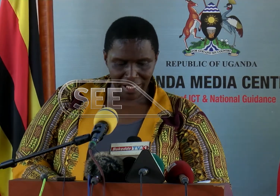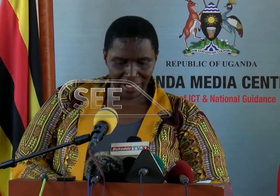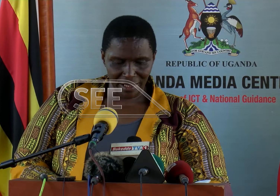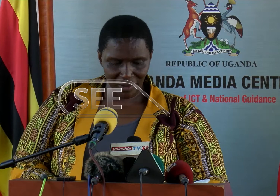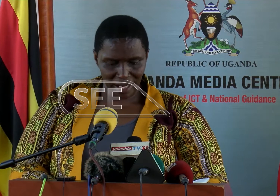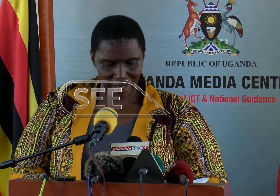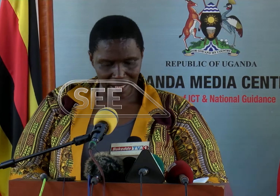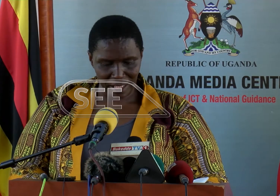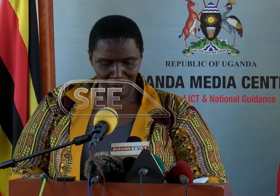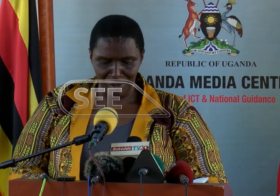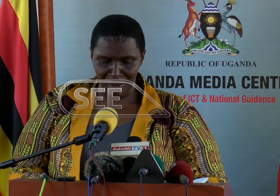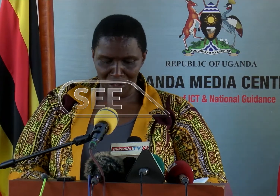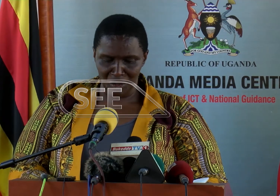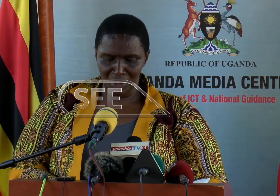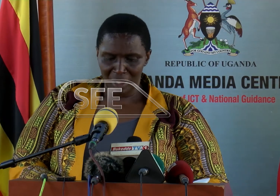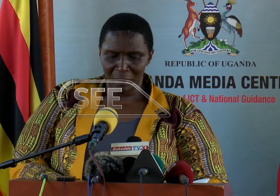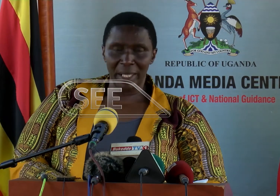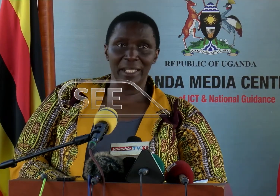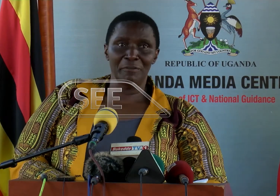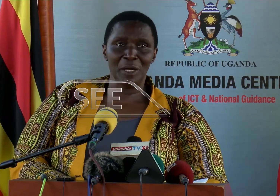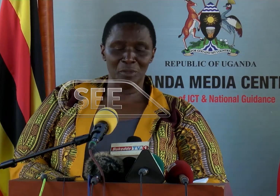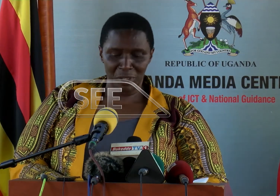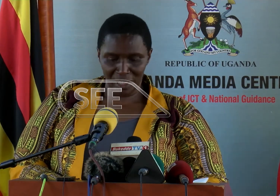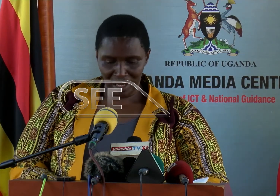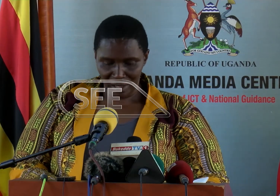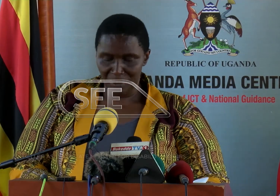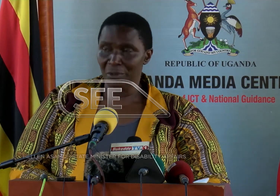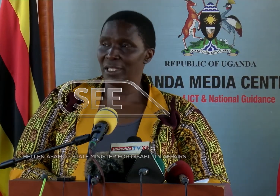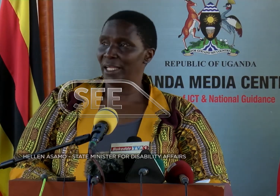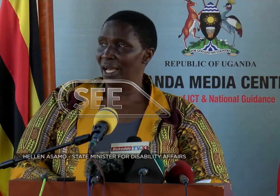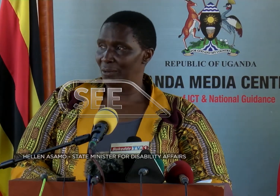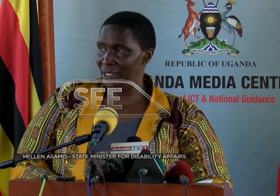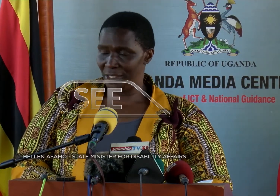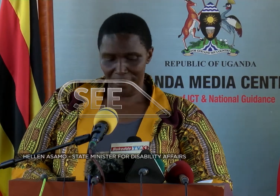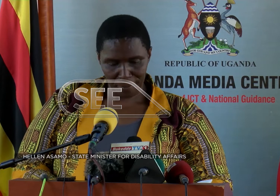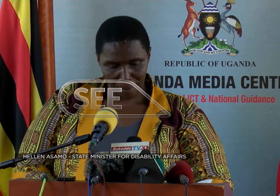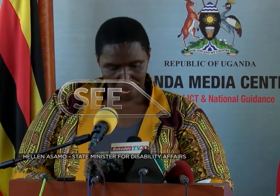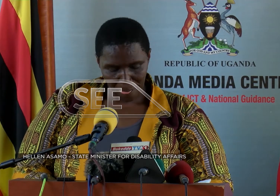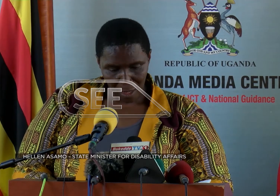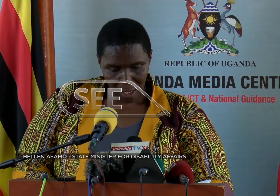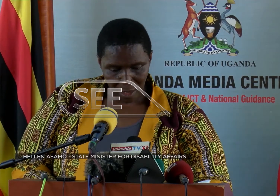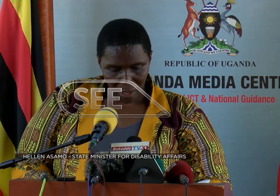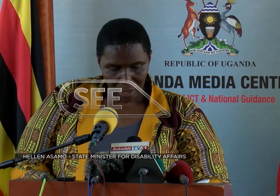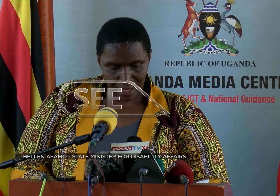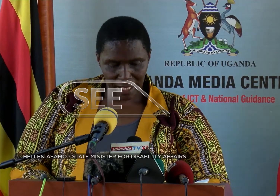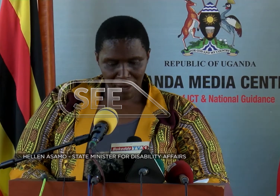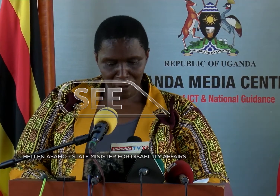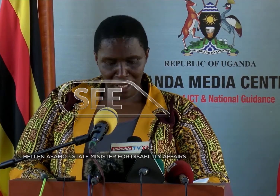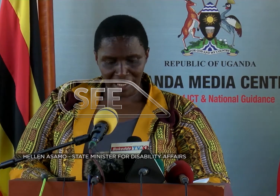need to have the access of information by Deaf persons through sign language. This therefore means